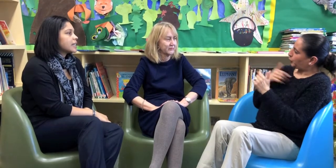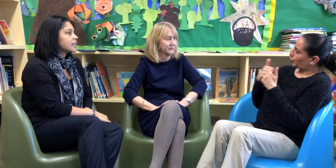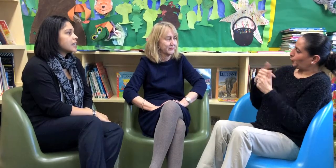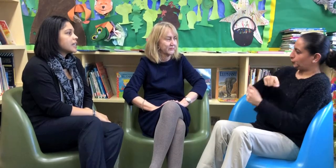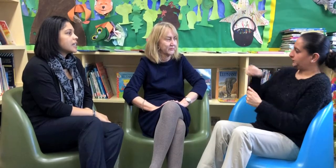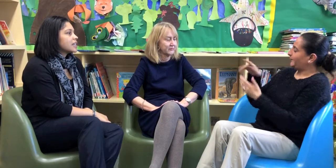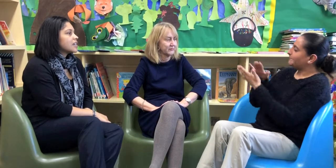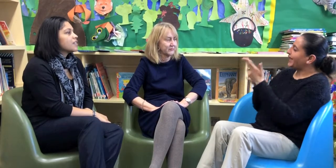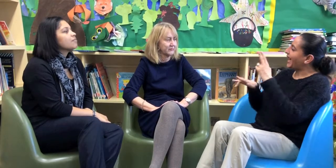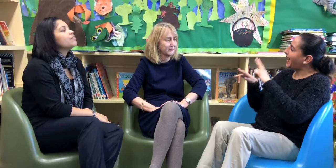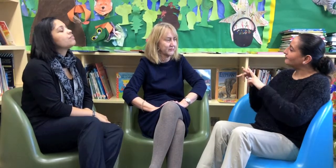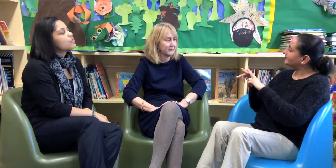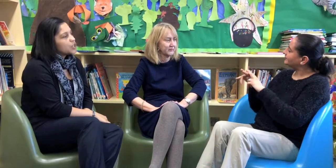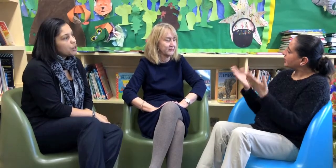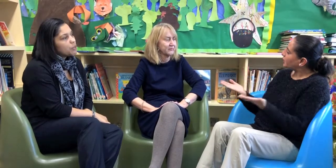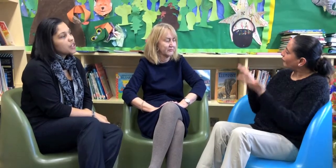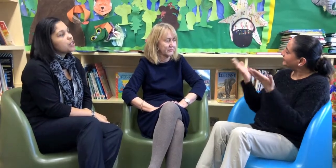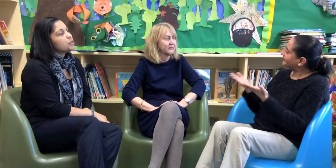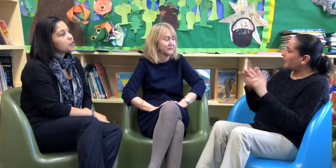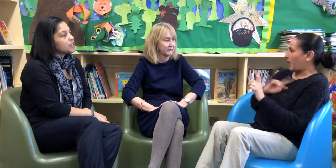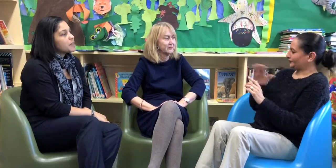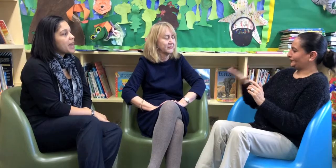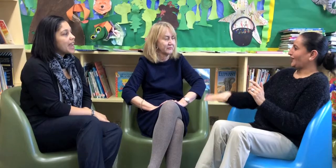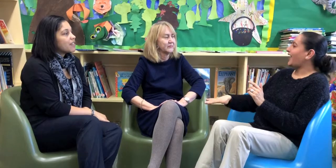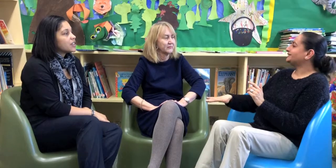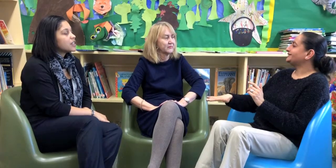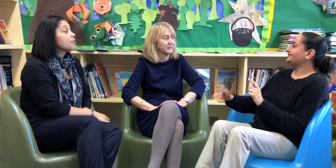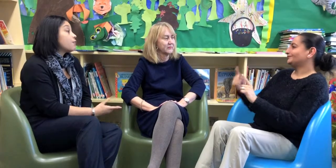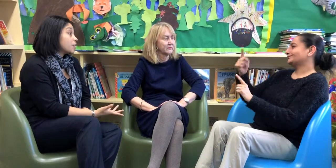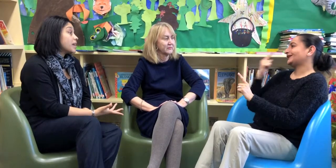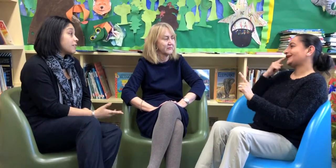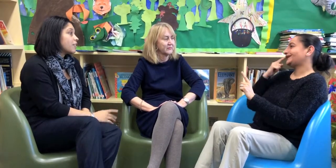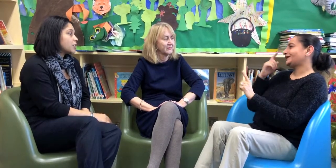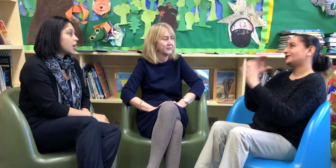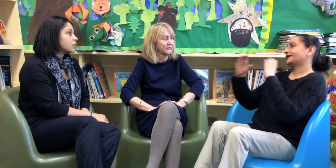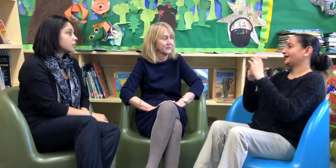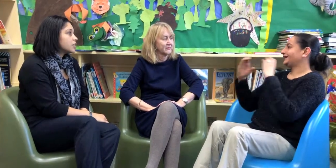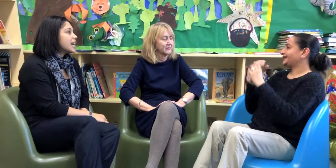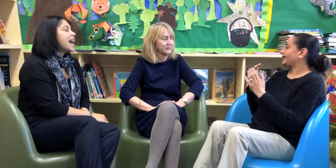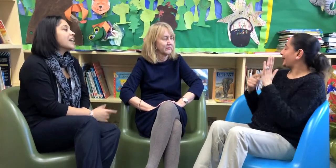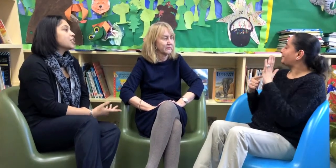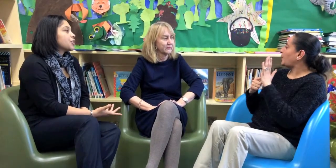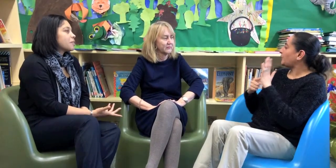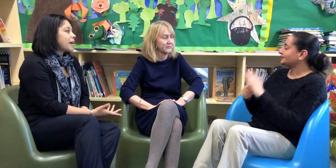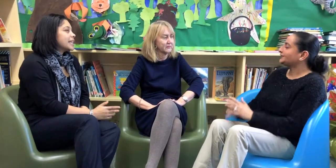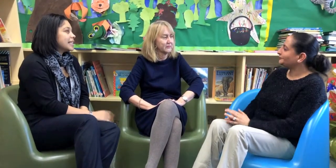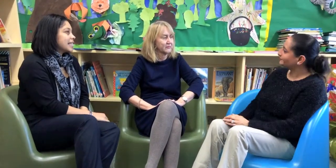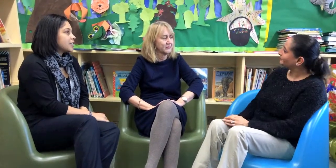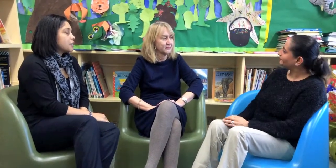so we want to encourage the parents for the benefit of the child and to show them how easy it is to